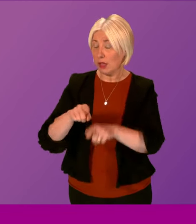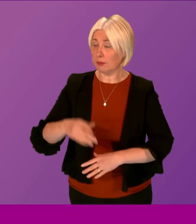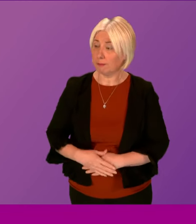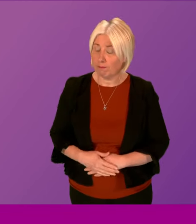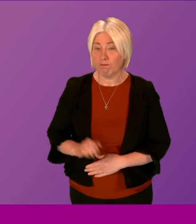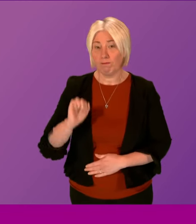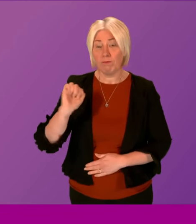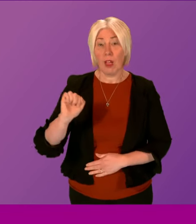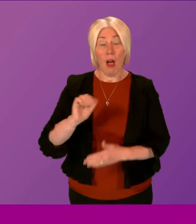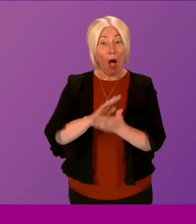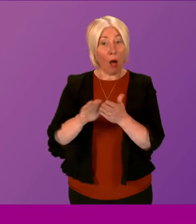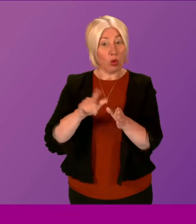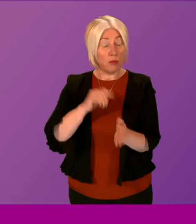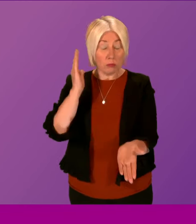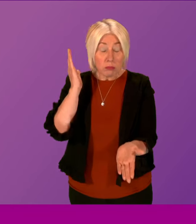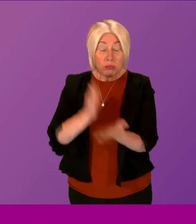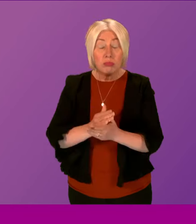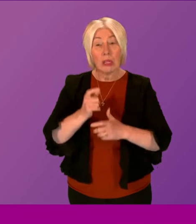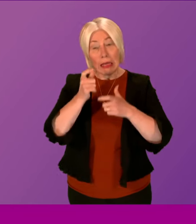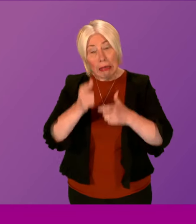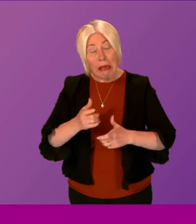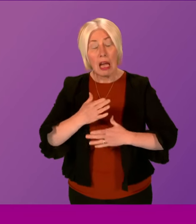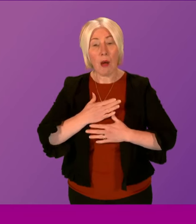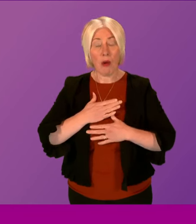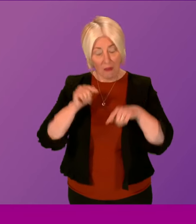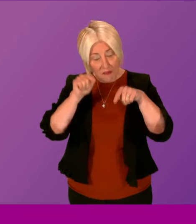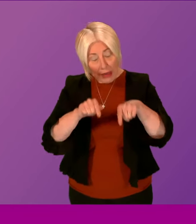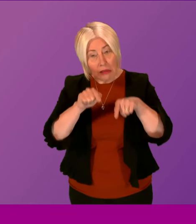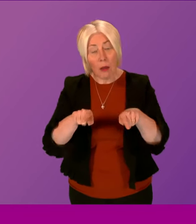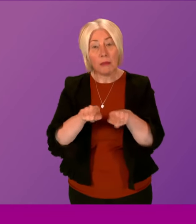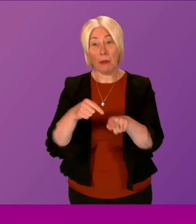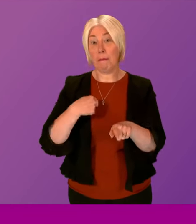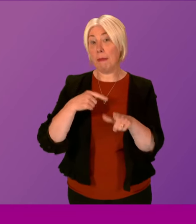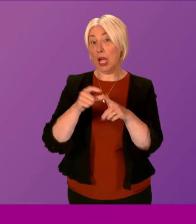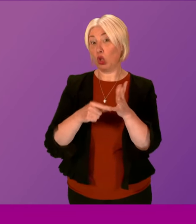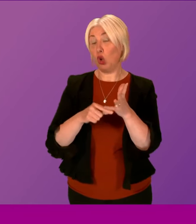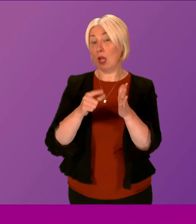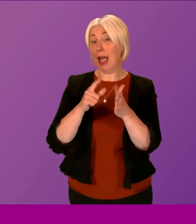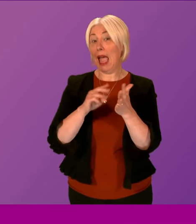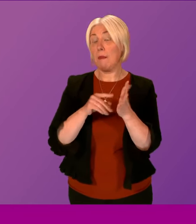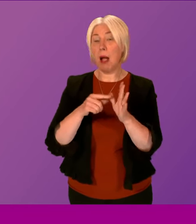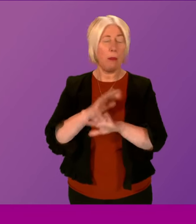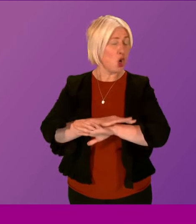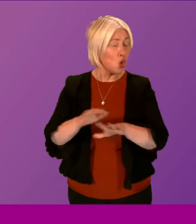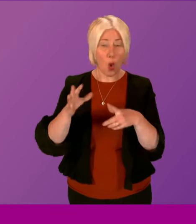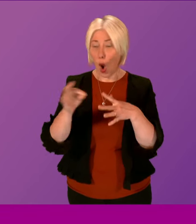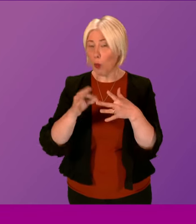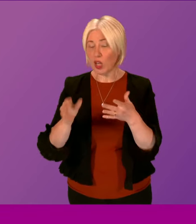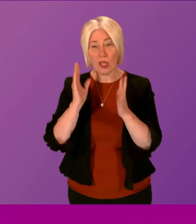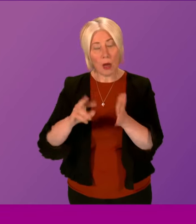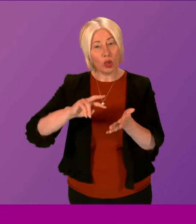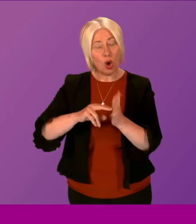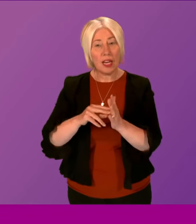if Mr Youssef genuinely cares about the victims and my Emma, then he has no other option but to organise an independent